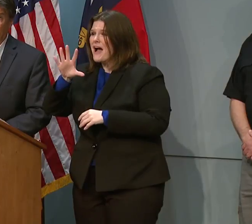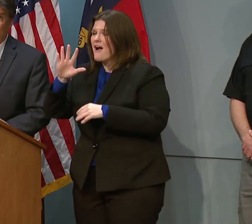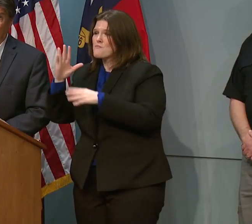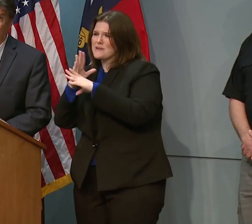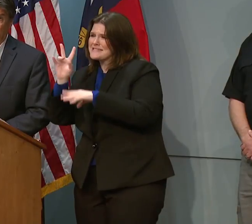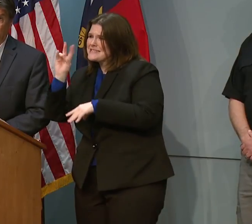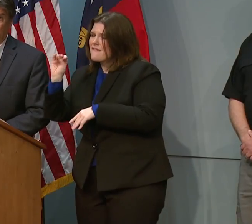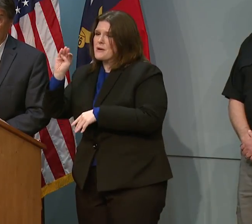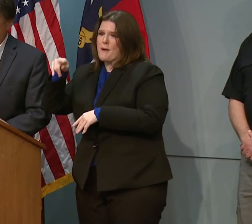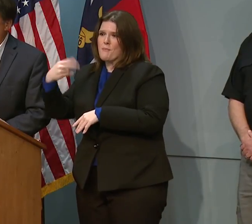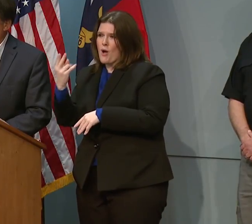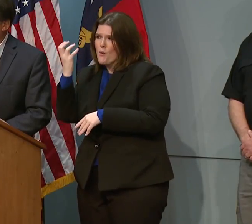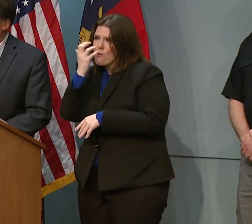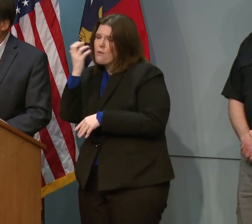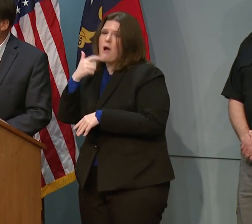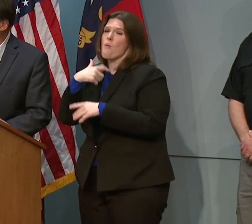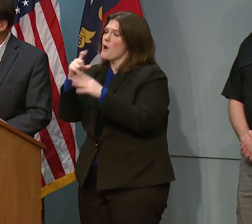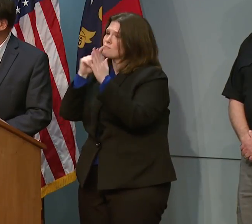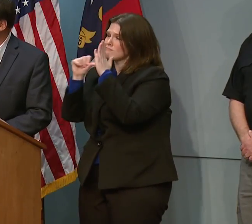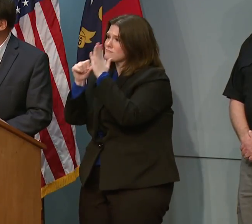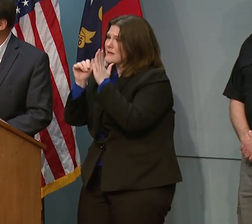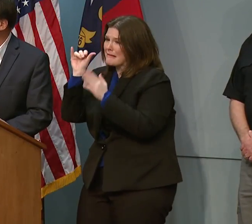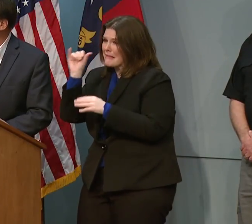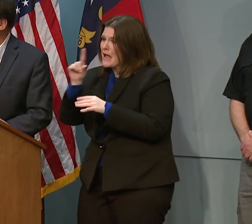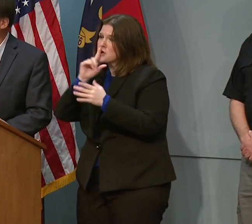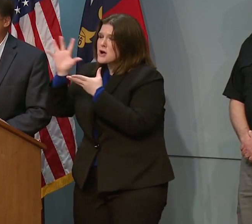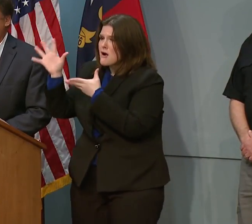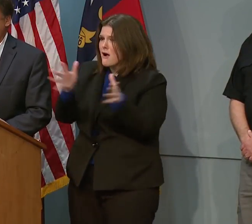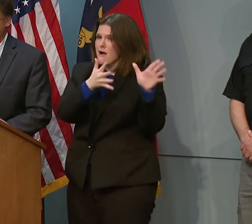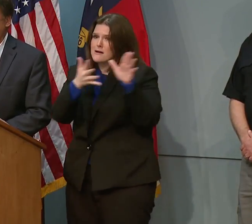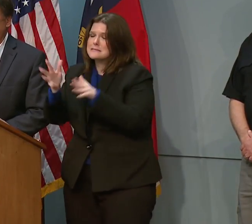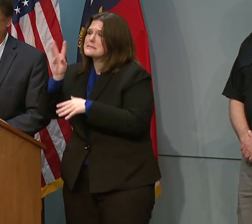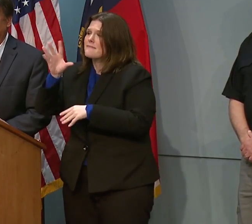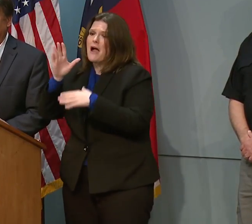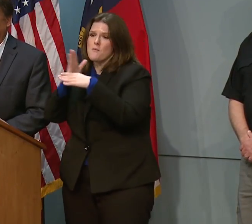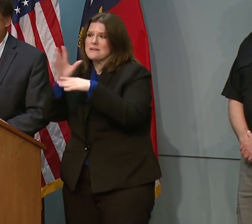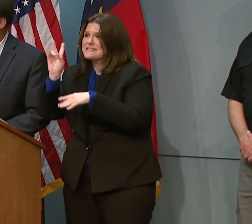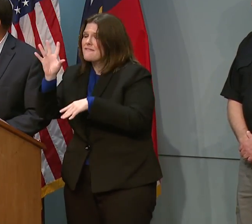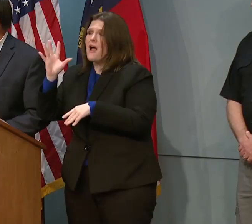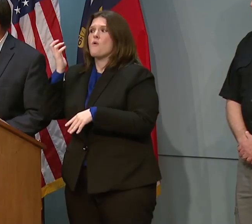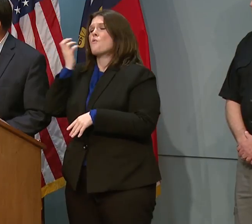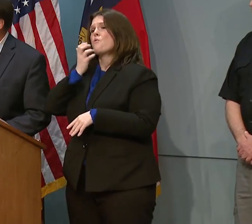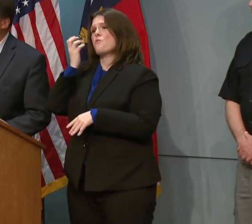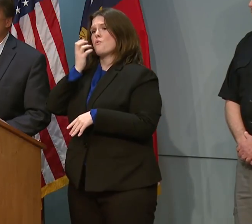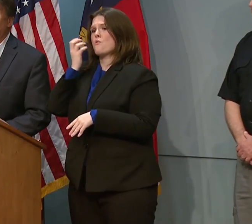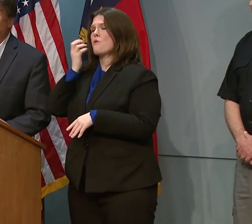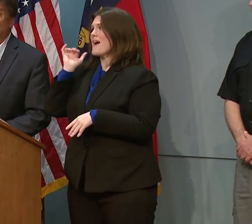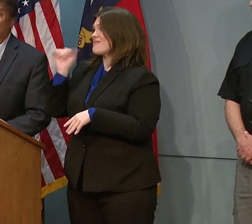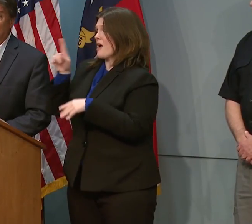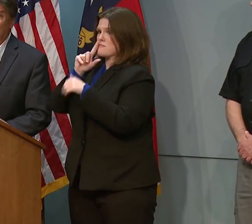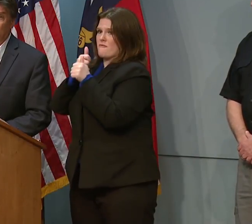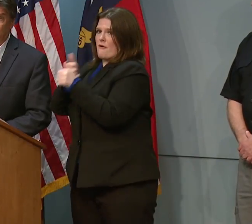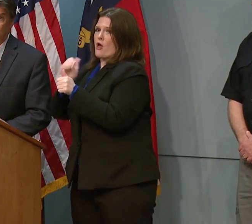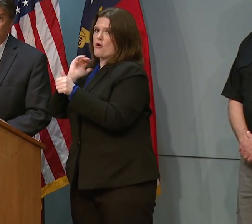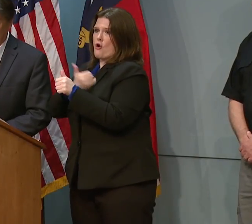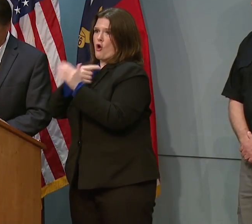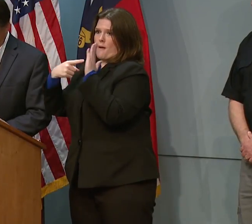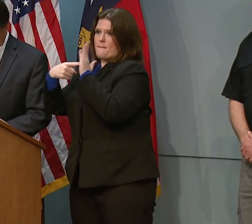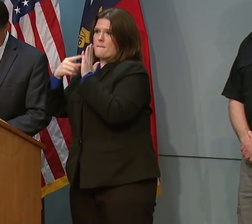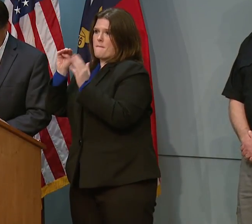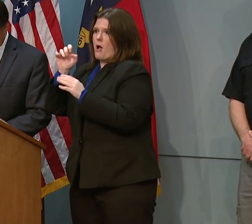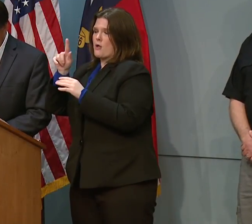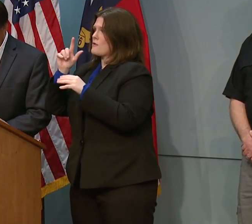miles an hour. And I want to stress that, a gust of 65 to 75 miles an hour. And that's based upon the current model